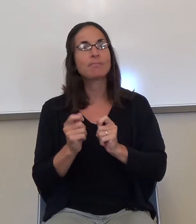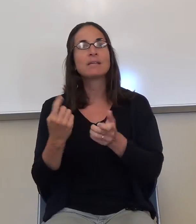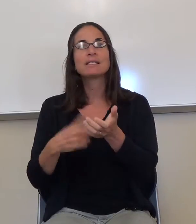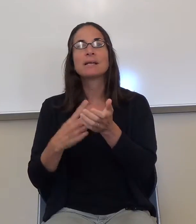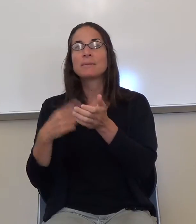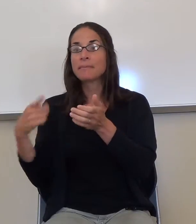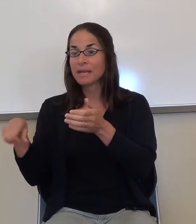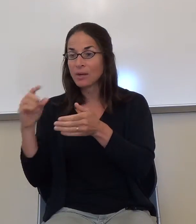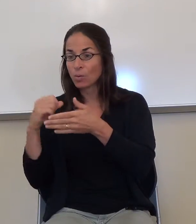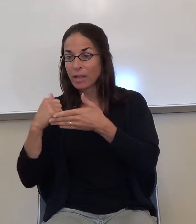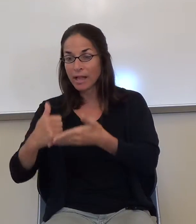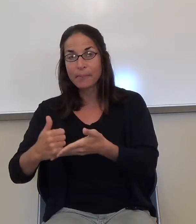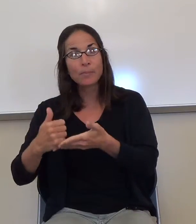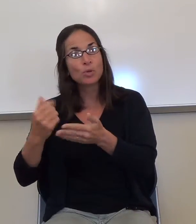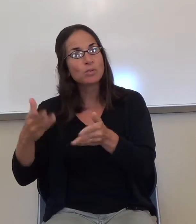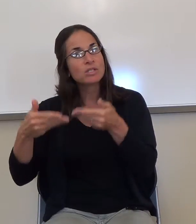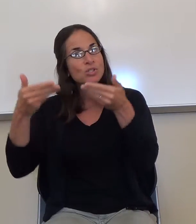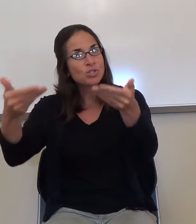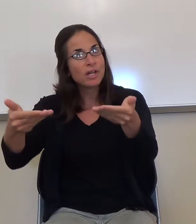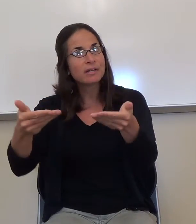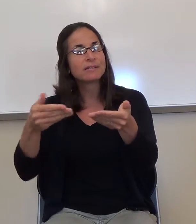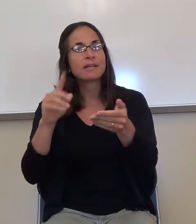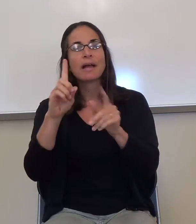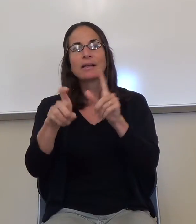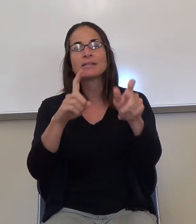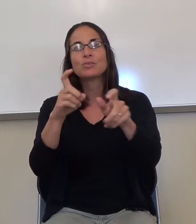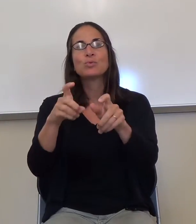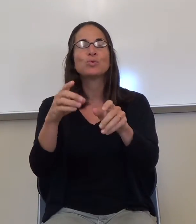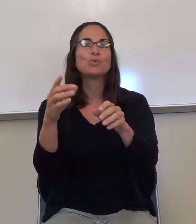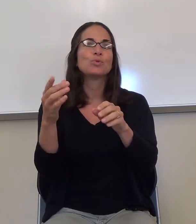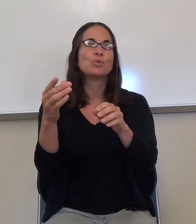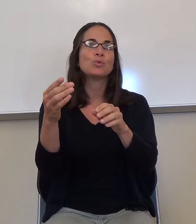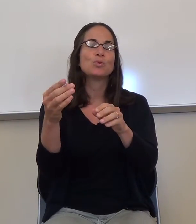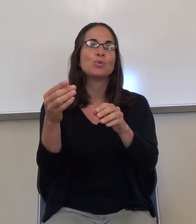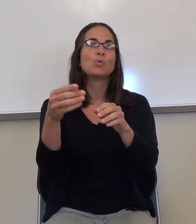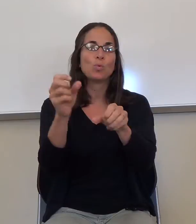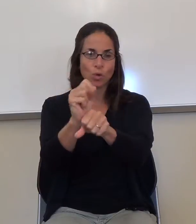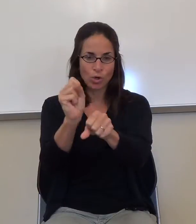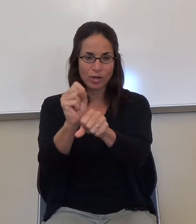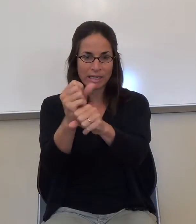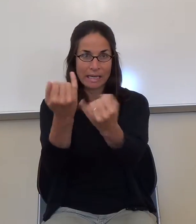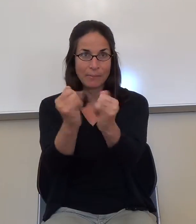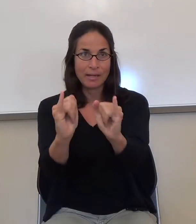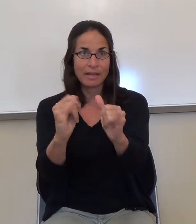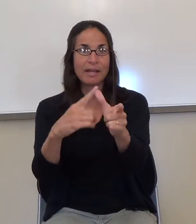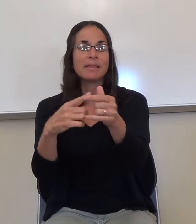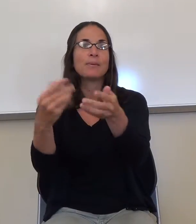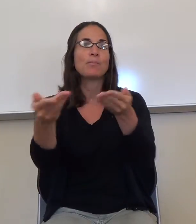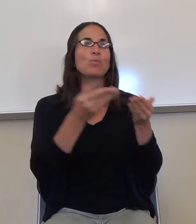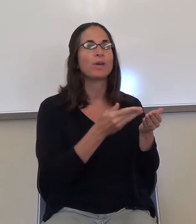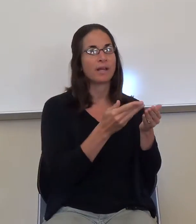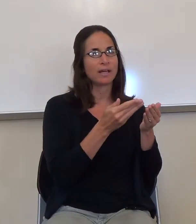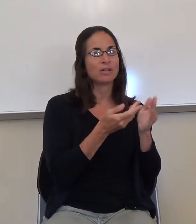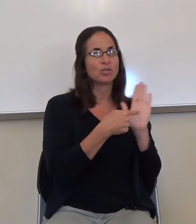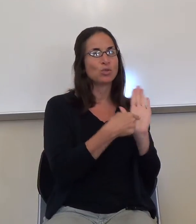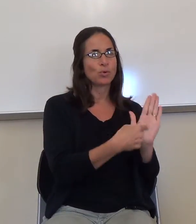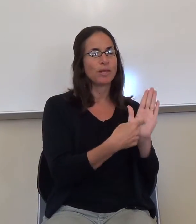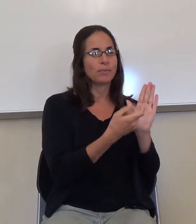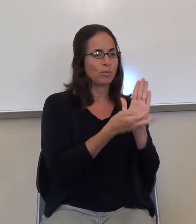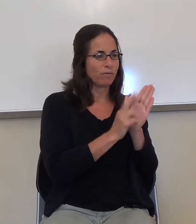give you some suggestions, and ask you to come back and show it to them again, okay? So this isn't something